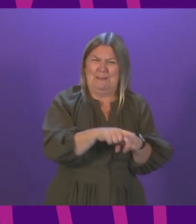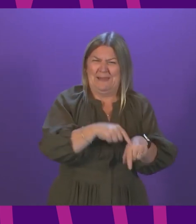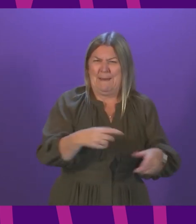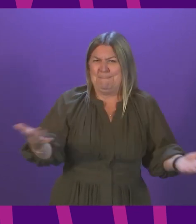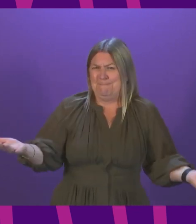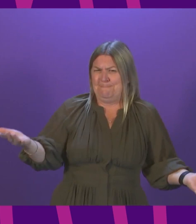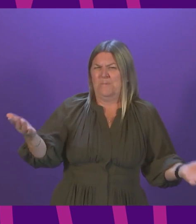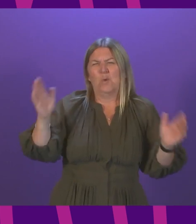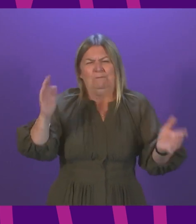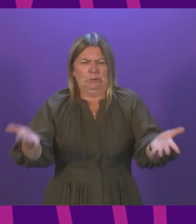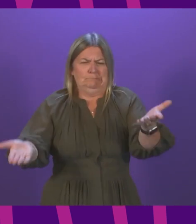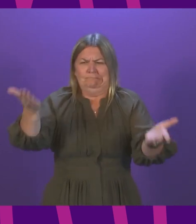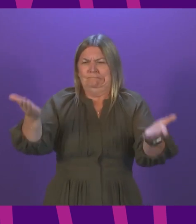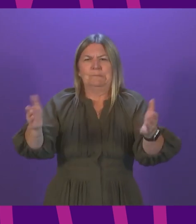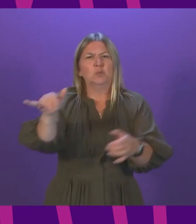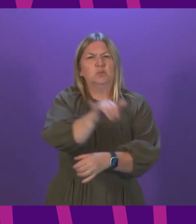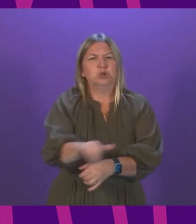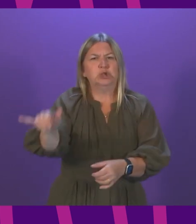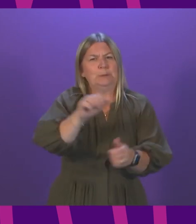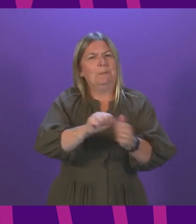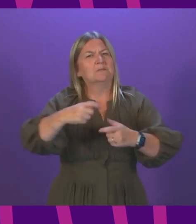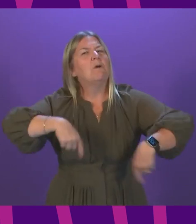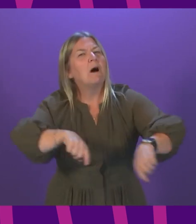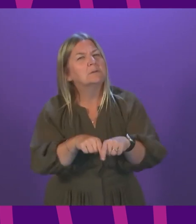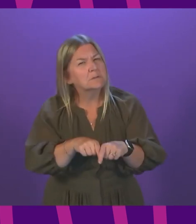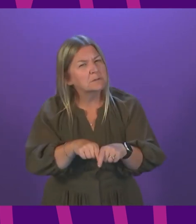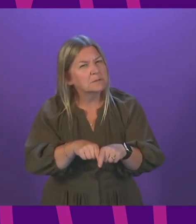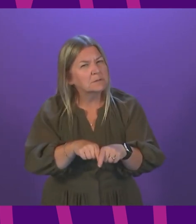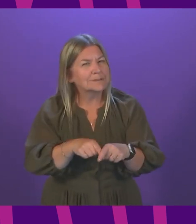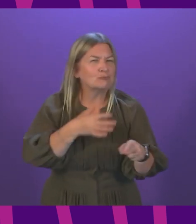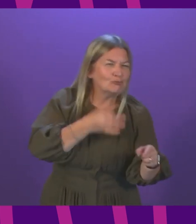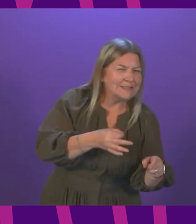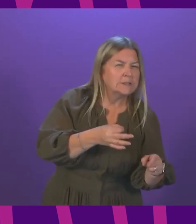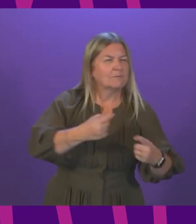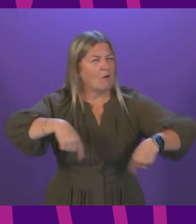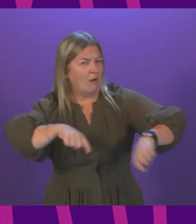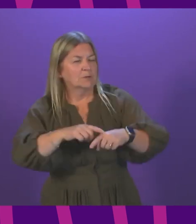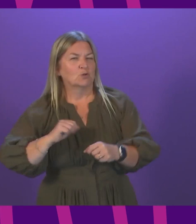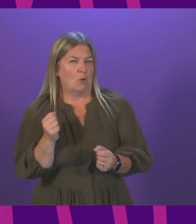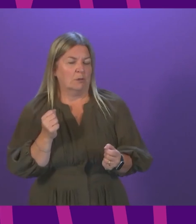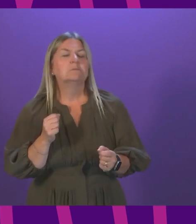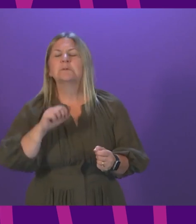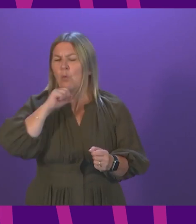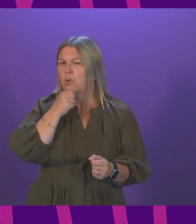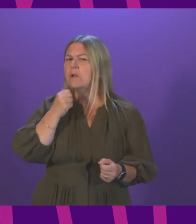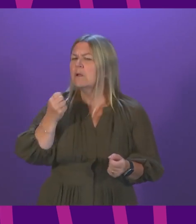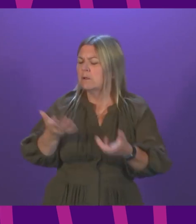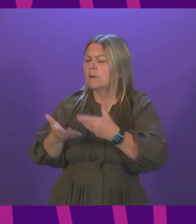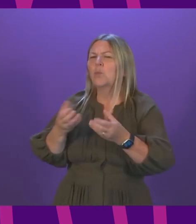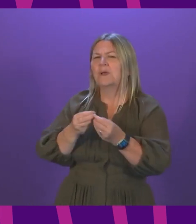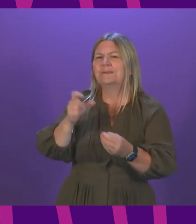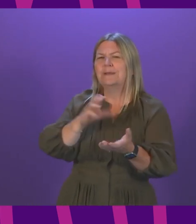must weigh up the public health risks of making this change. And I'll be discussing this further with the chief medical officer, with the pragmatic